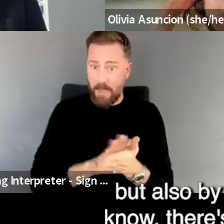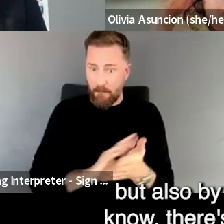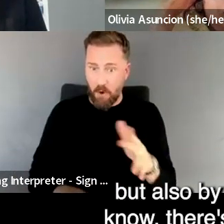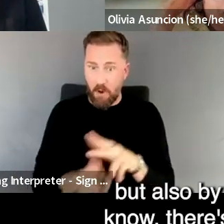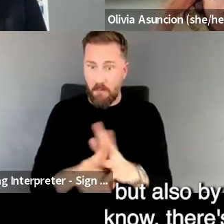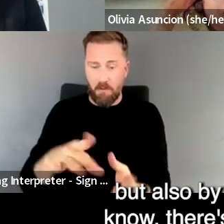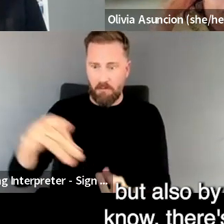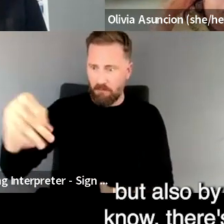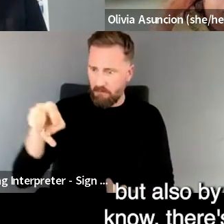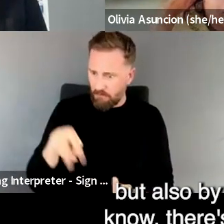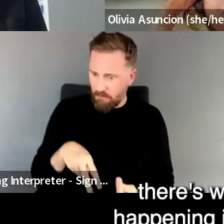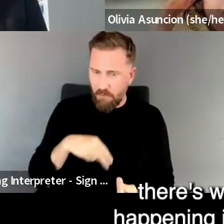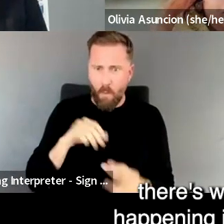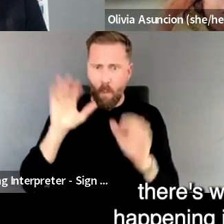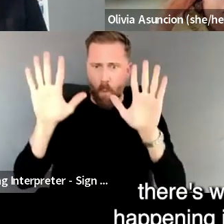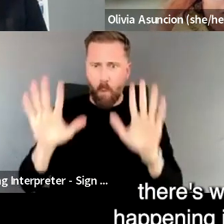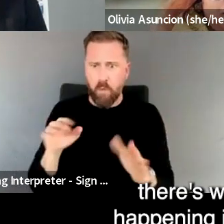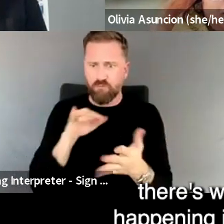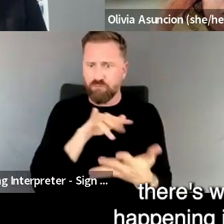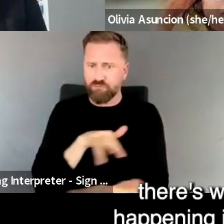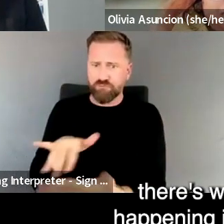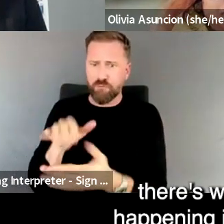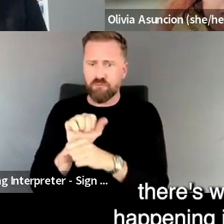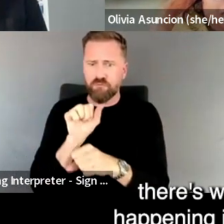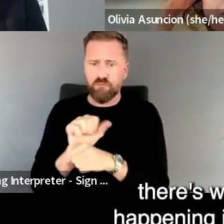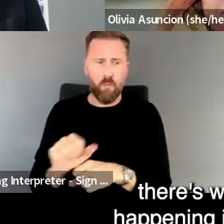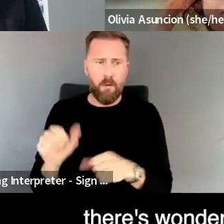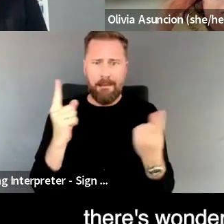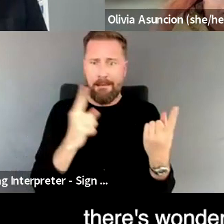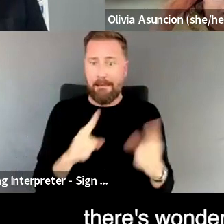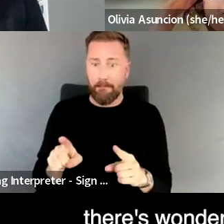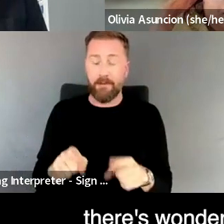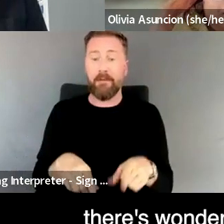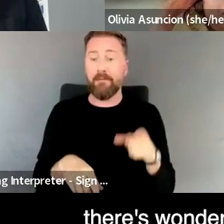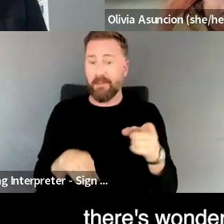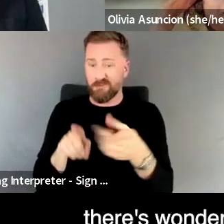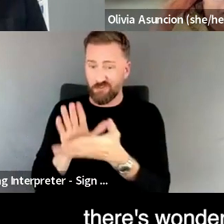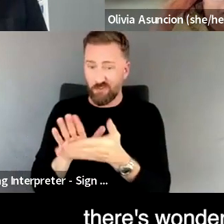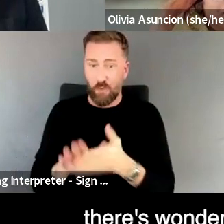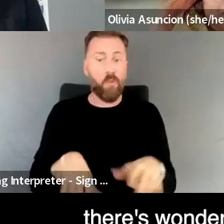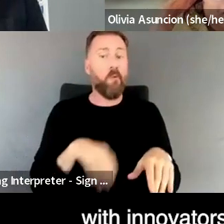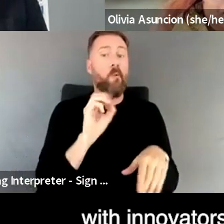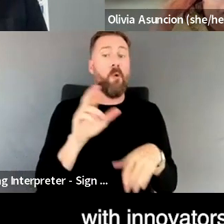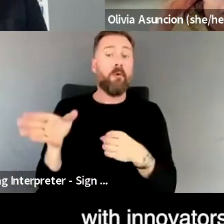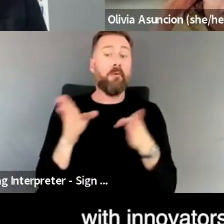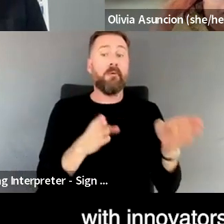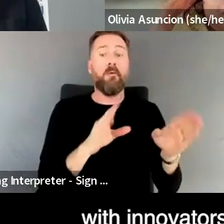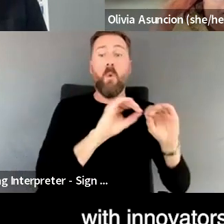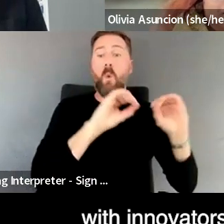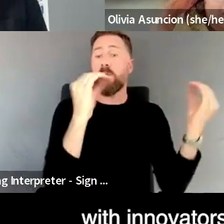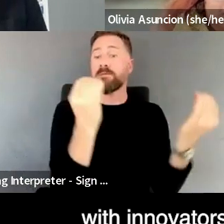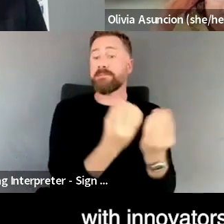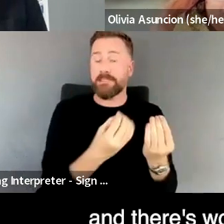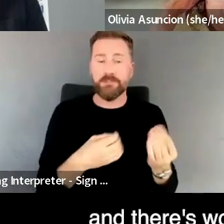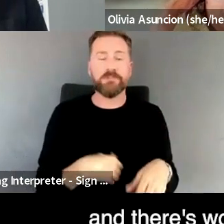you know, there's wonderful work, there's wonderful work happening in organizations, there's wonderful work happening with innovators and